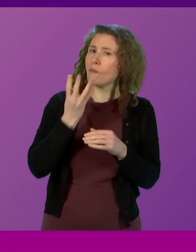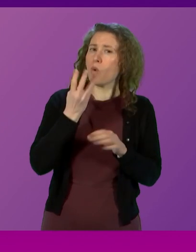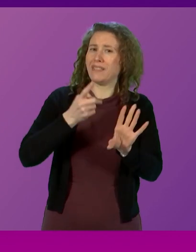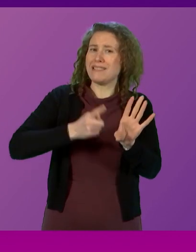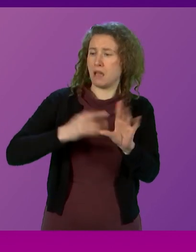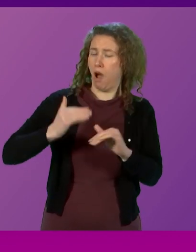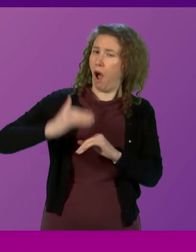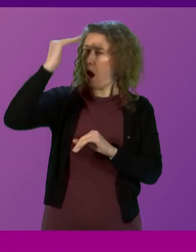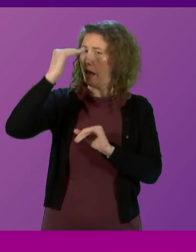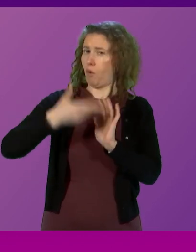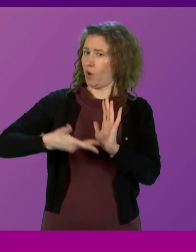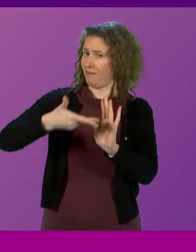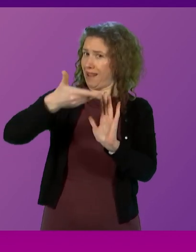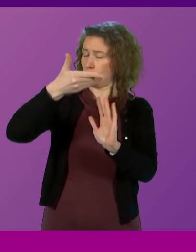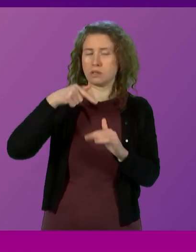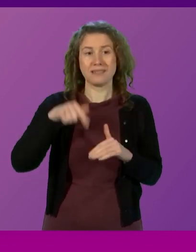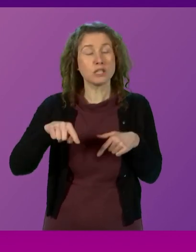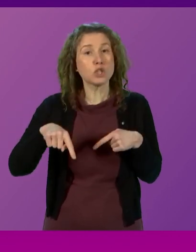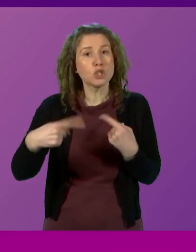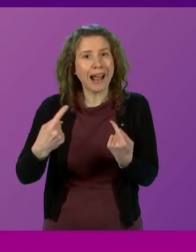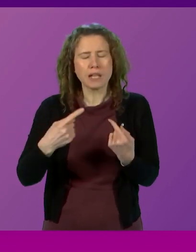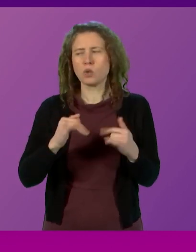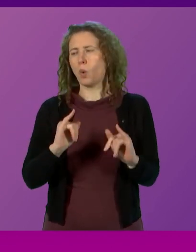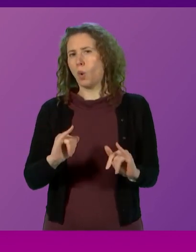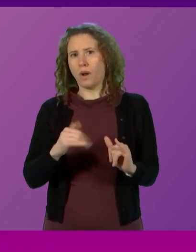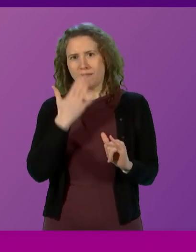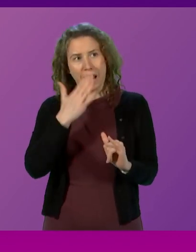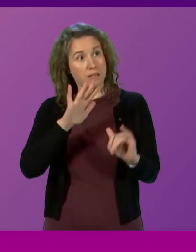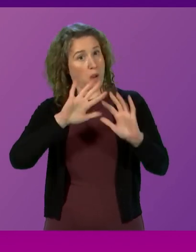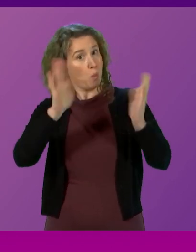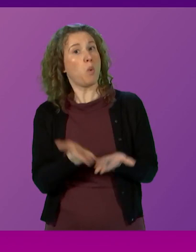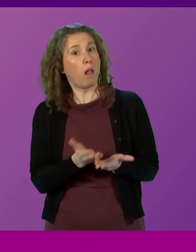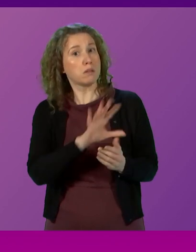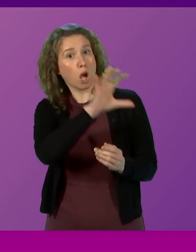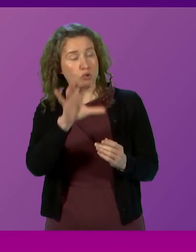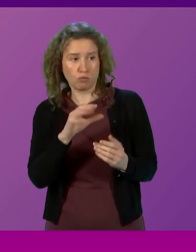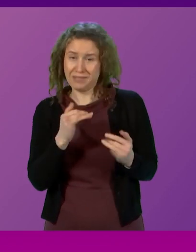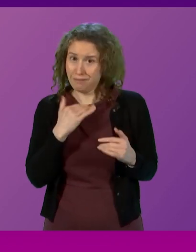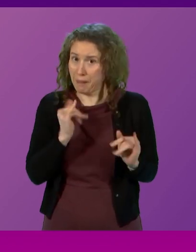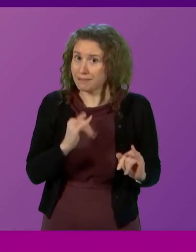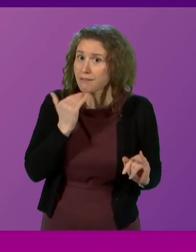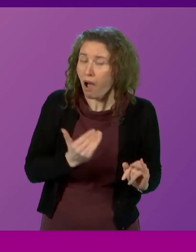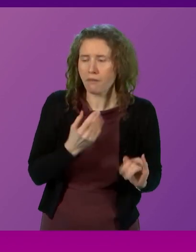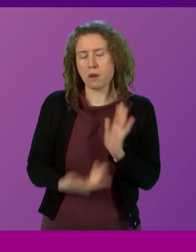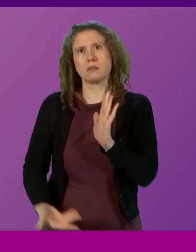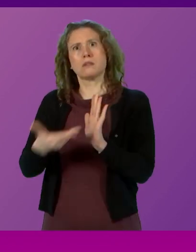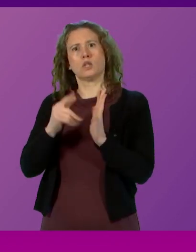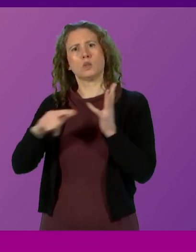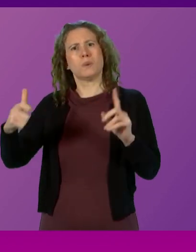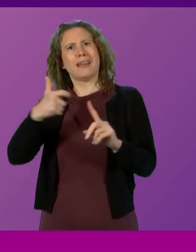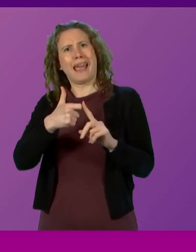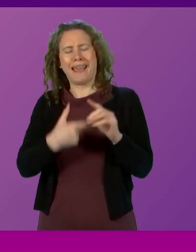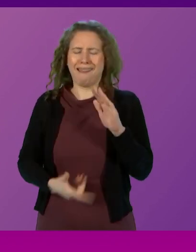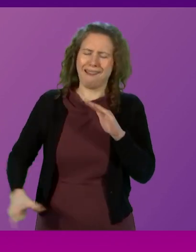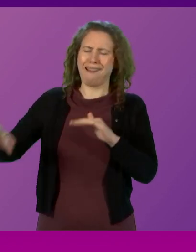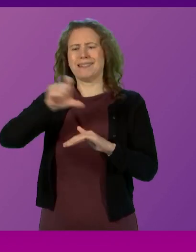high. If these challenges faced by countries around the globe were not enough, the United Kingdom has added to